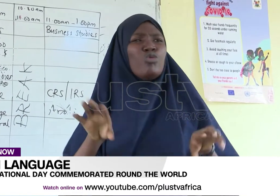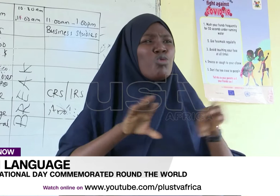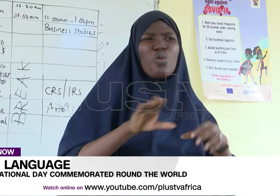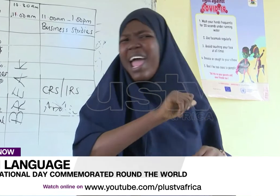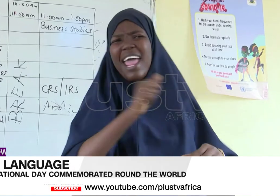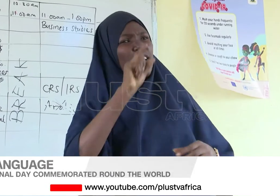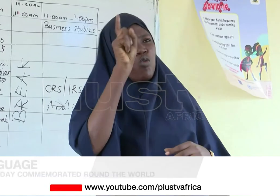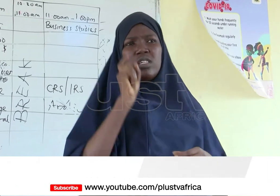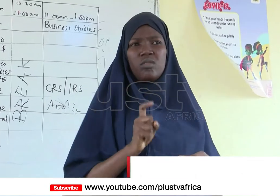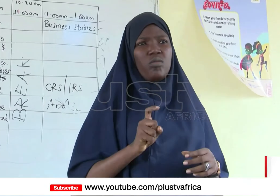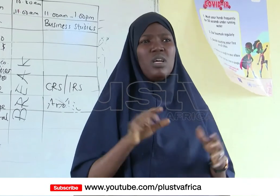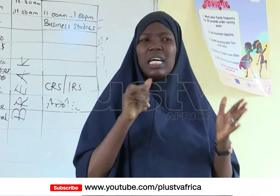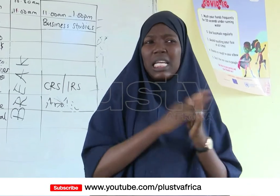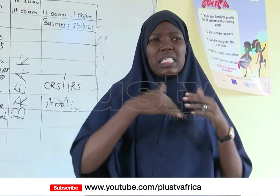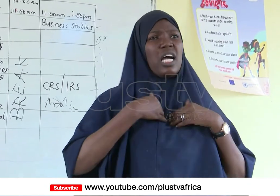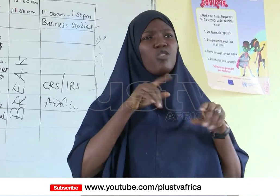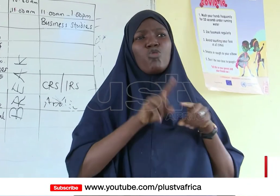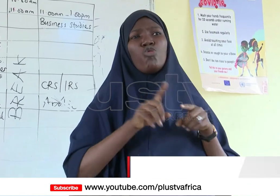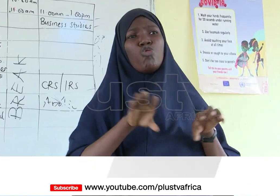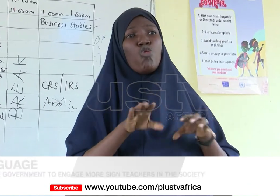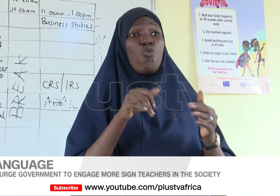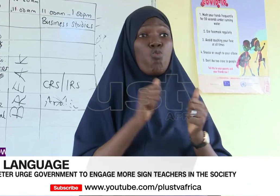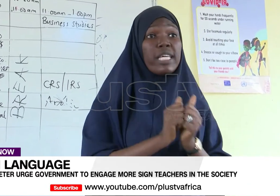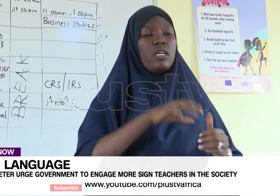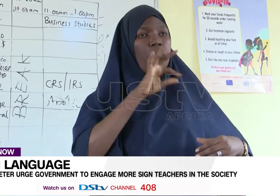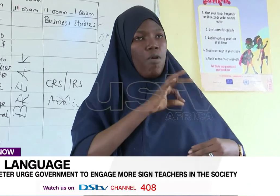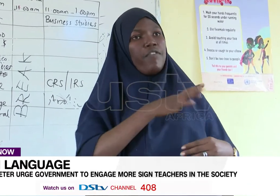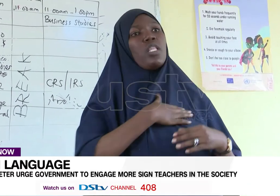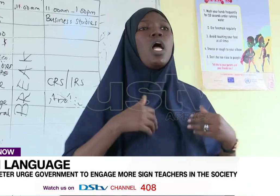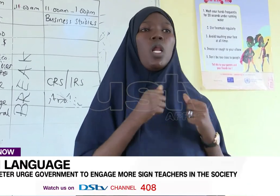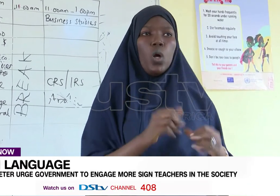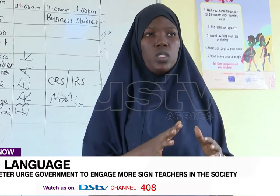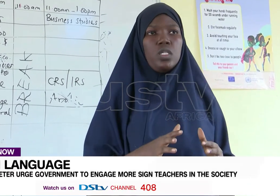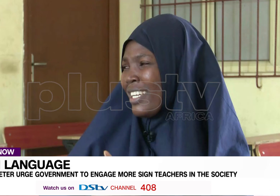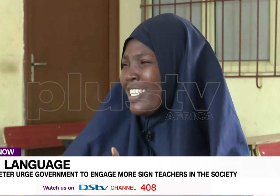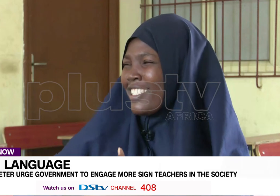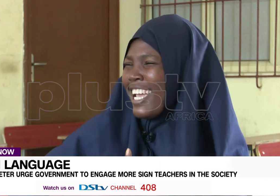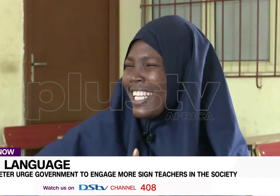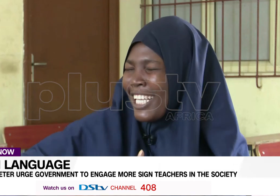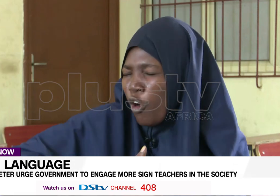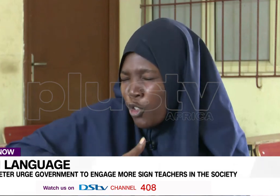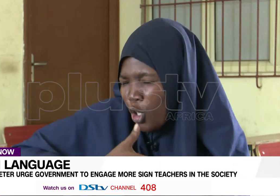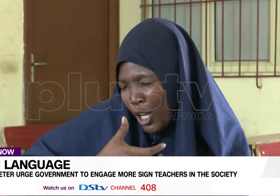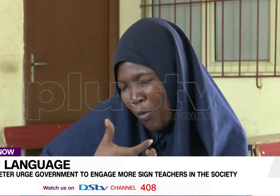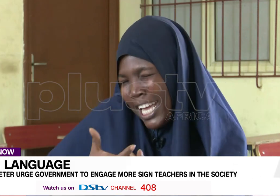them in order for them to understand. Because they learn by what they see, not by what they hear. It's a thing of joy when